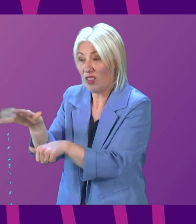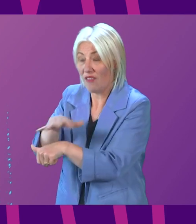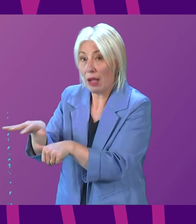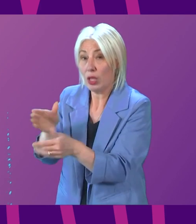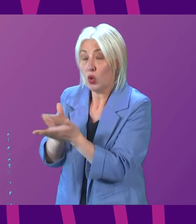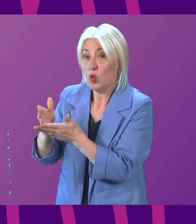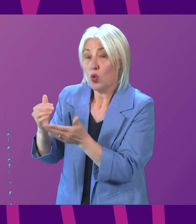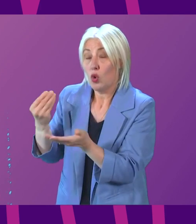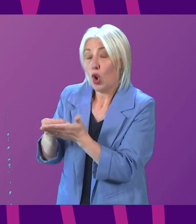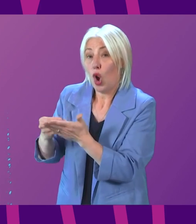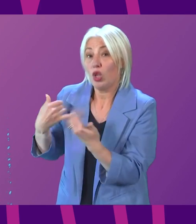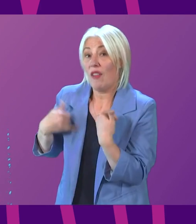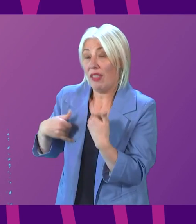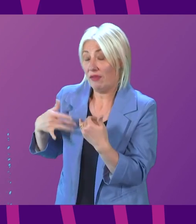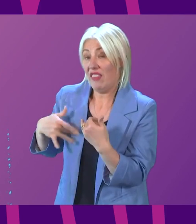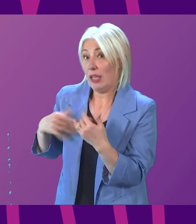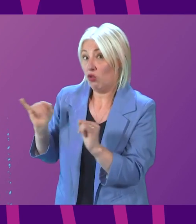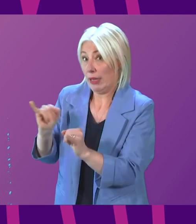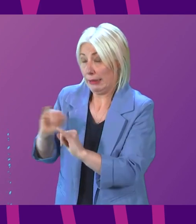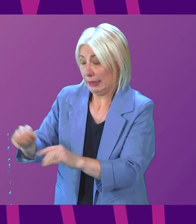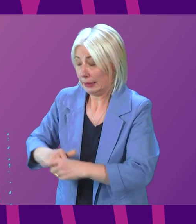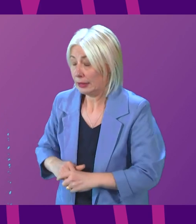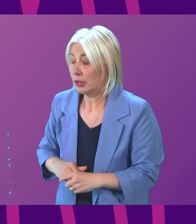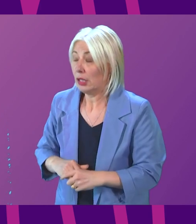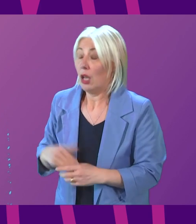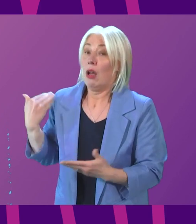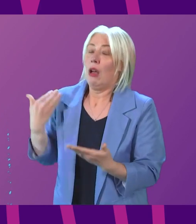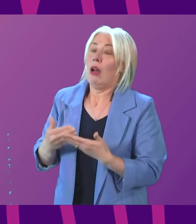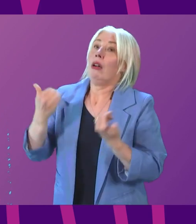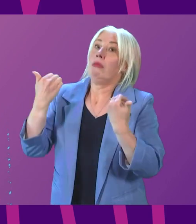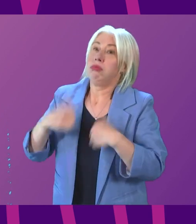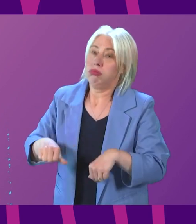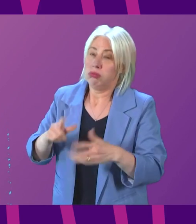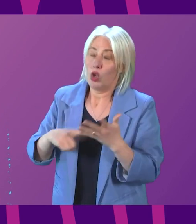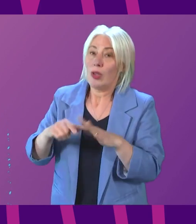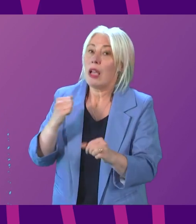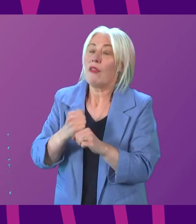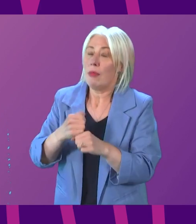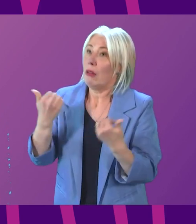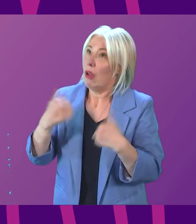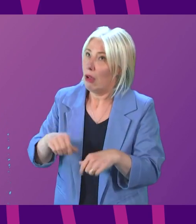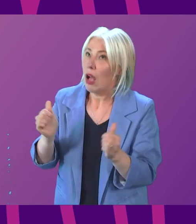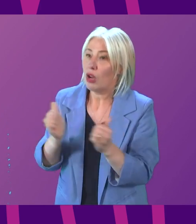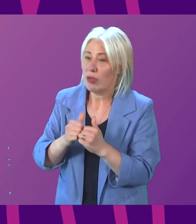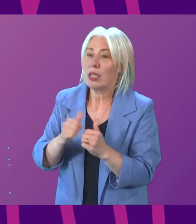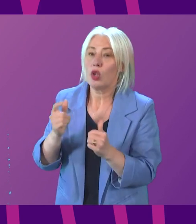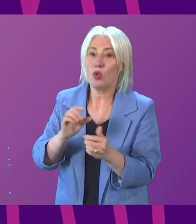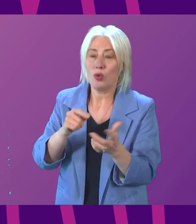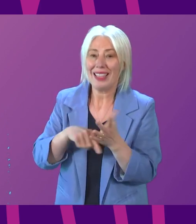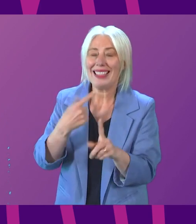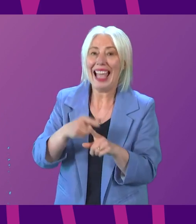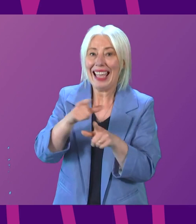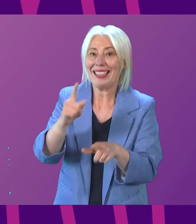months of delay, the UK Government belatedly conceded the need for a windfall tax to help those struggling to make